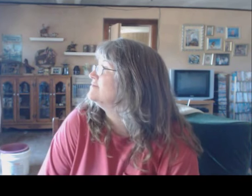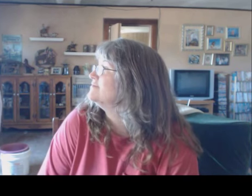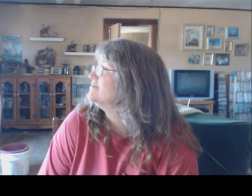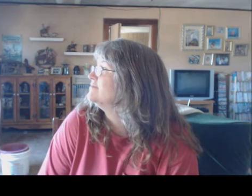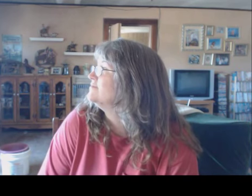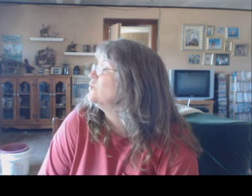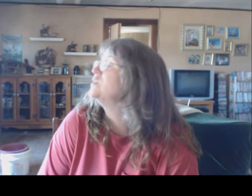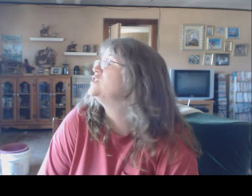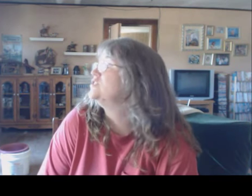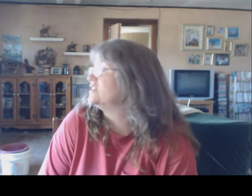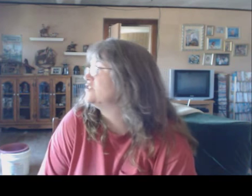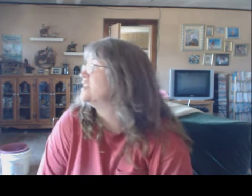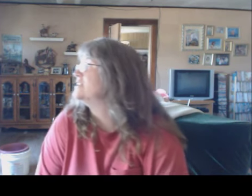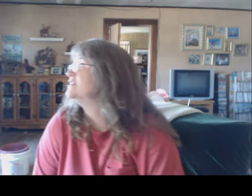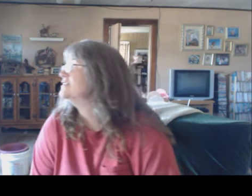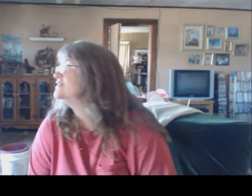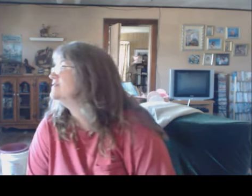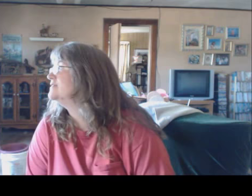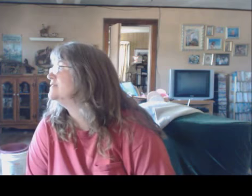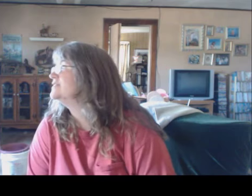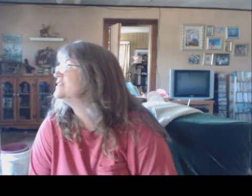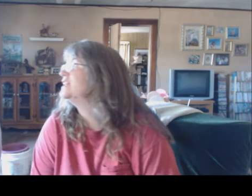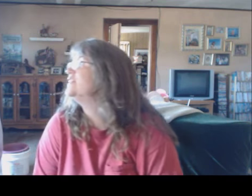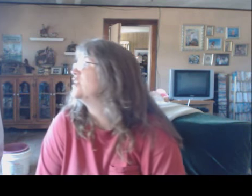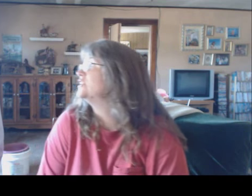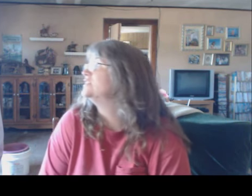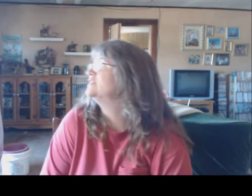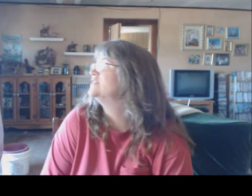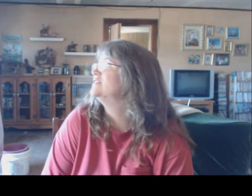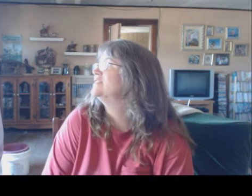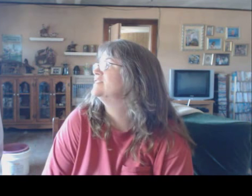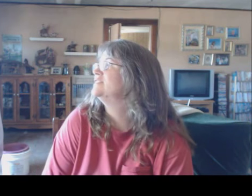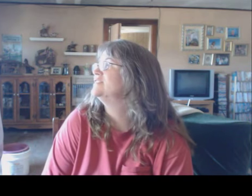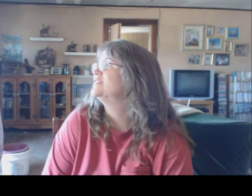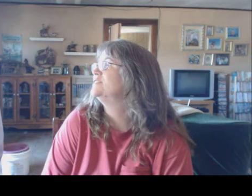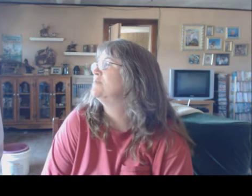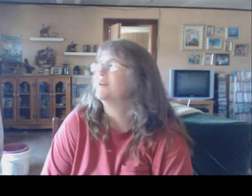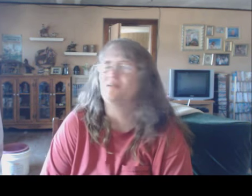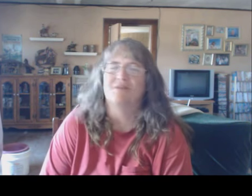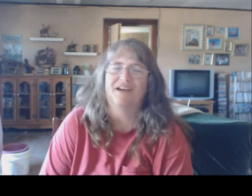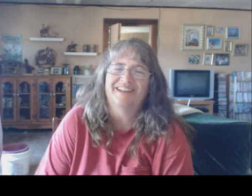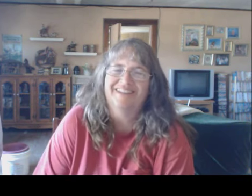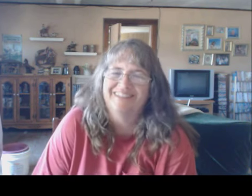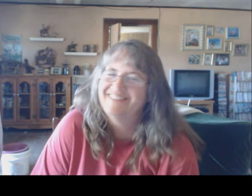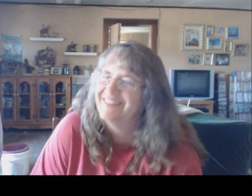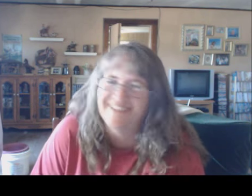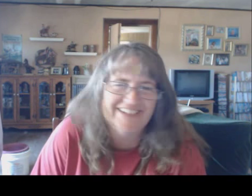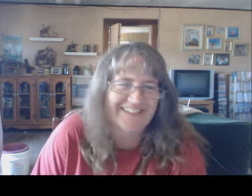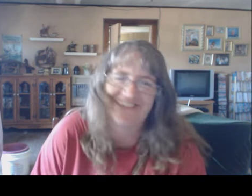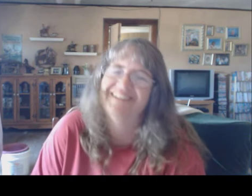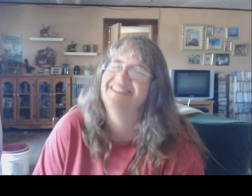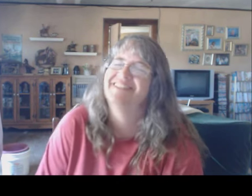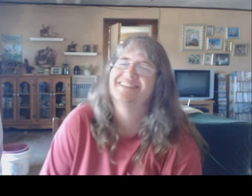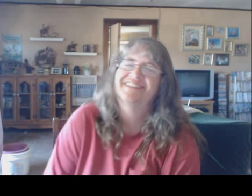I don't know. What did you do yesterday? In the garden. I buried a body. I buried a body. We didn't.